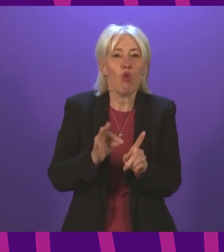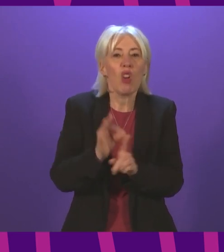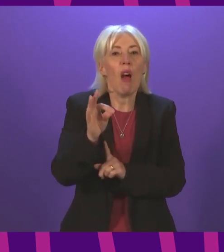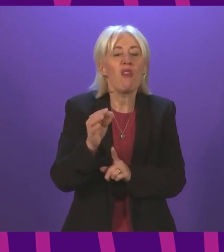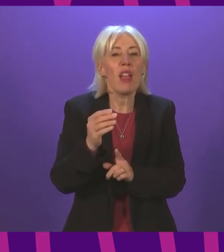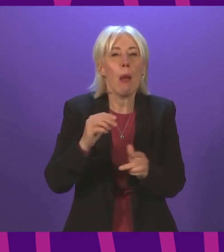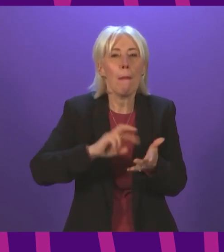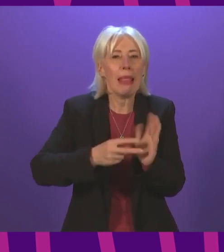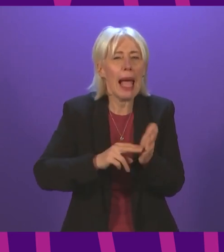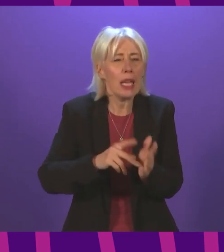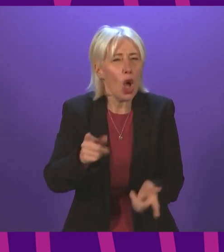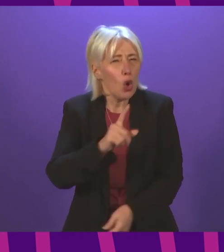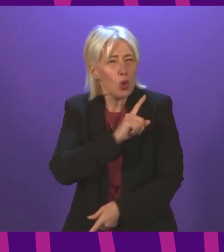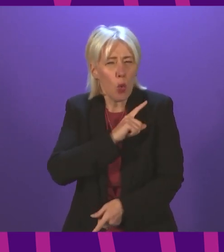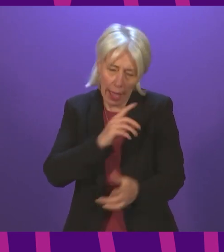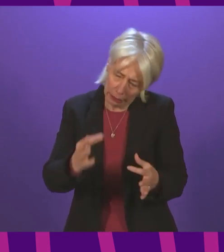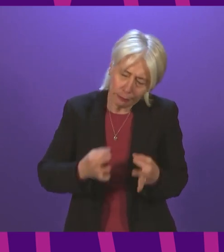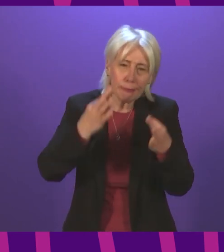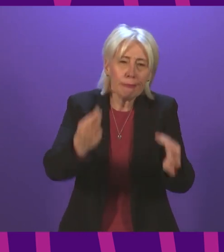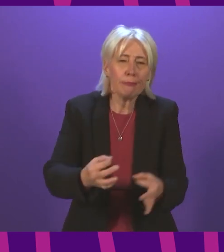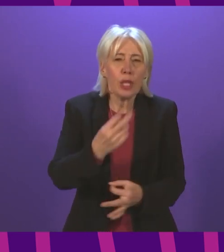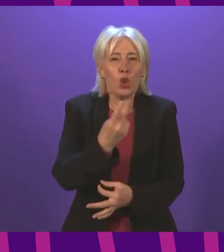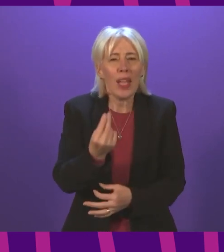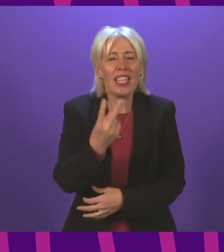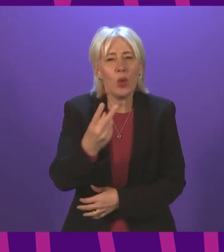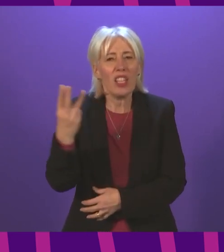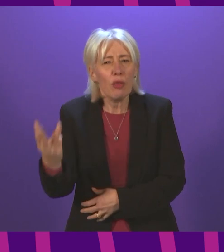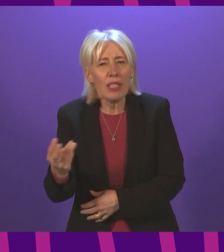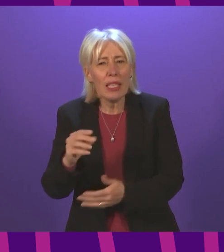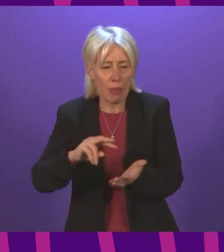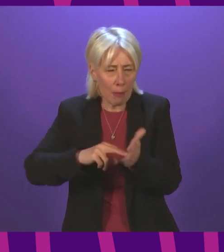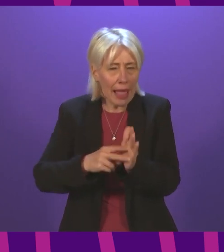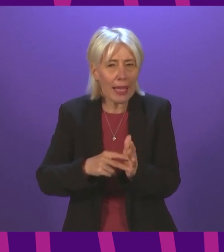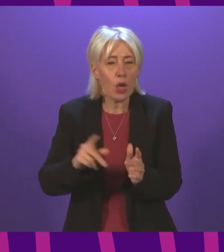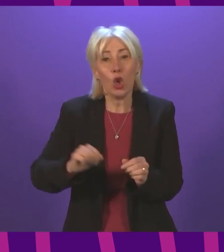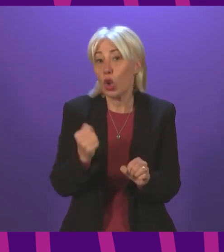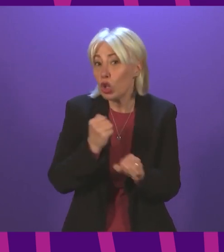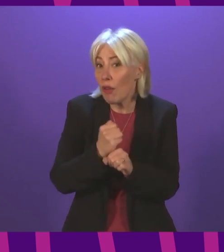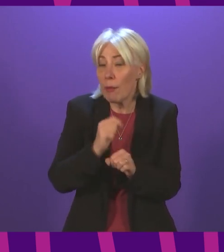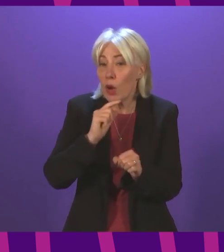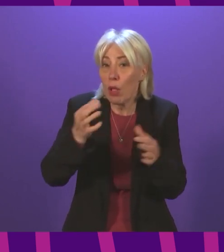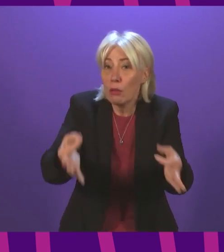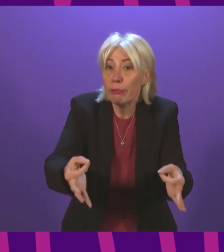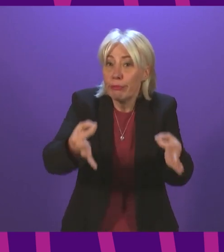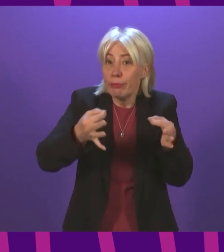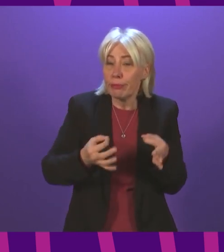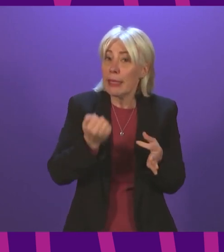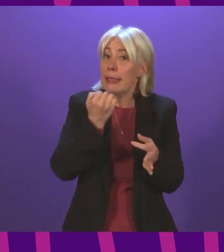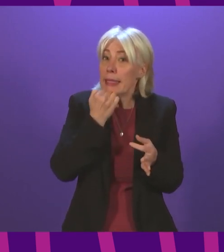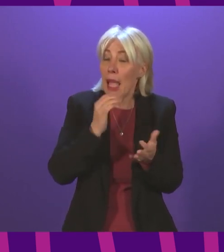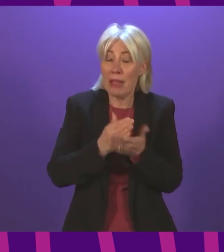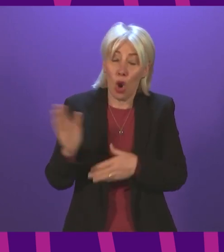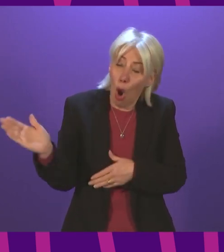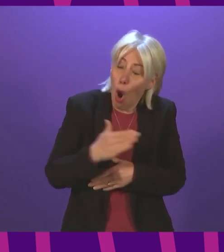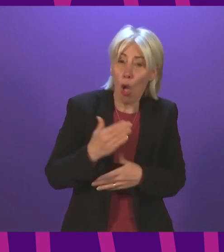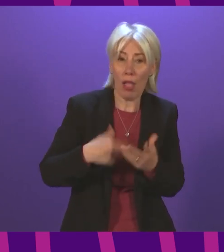full implementation date been delayed until 2023? And will the Scottish Government commit to bringing this date forward so all parents have the same